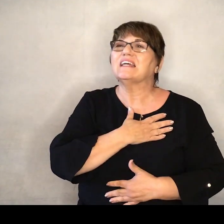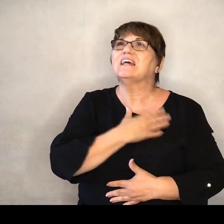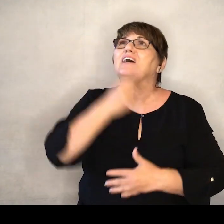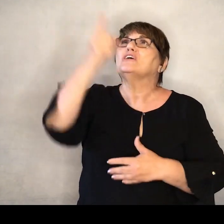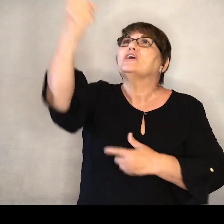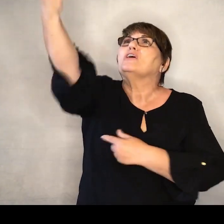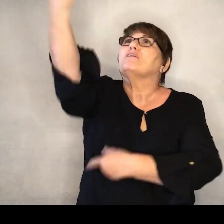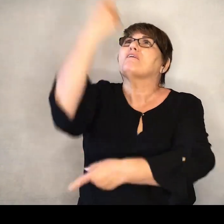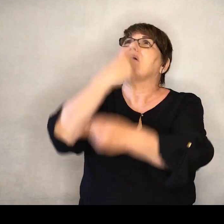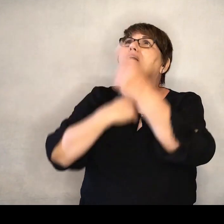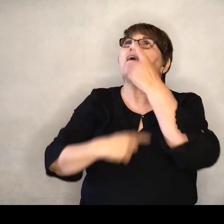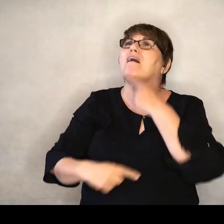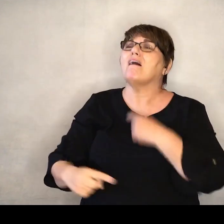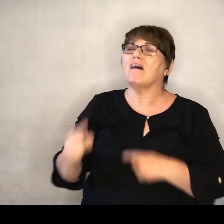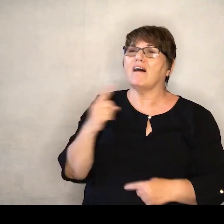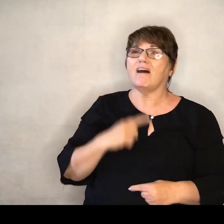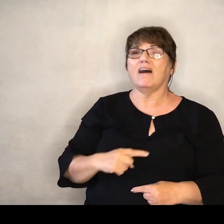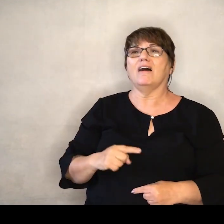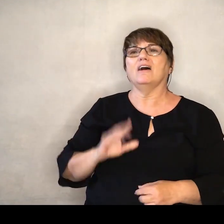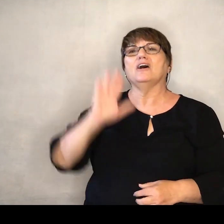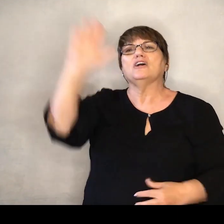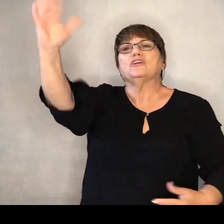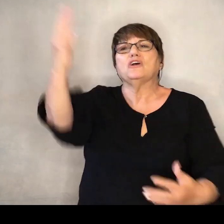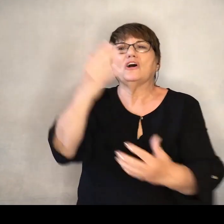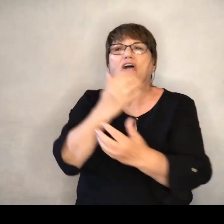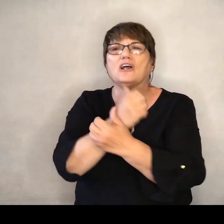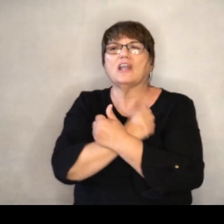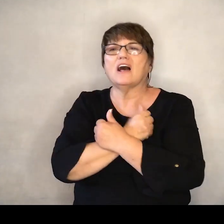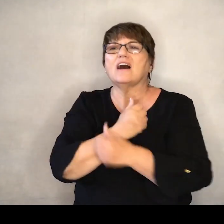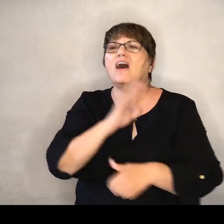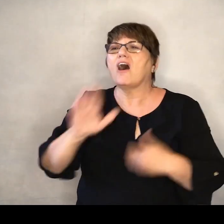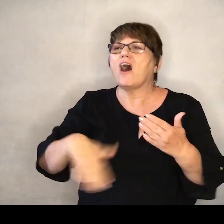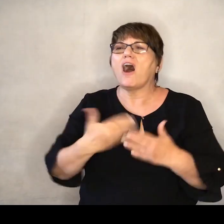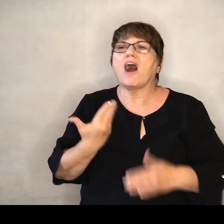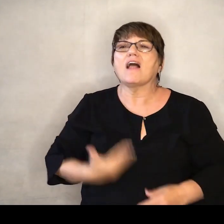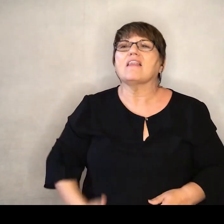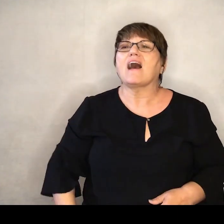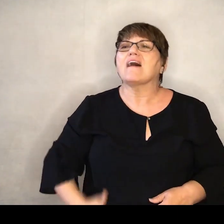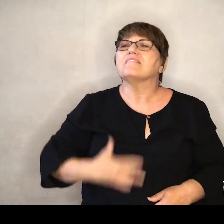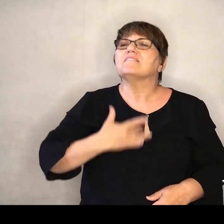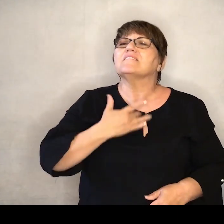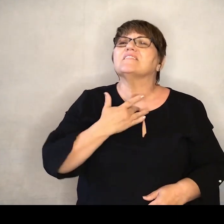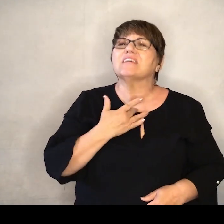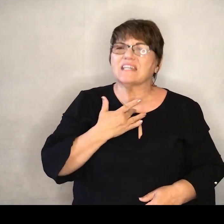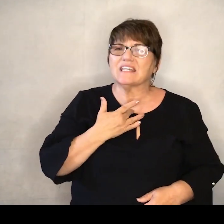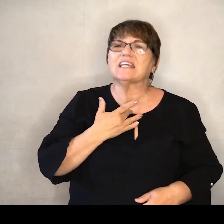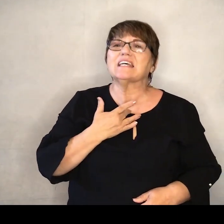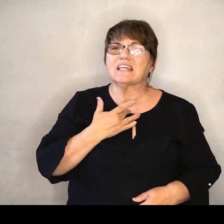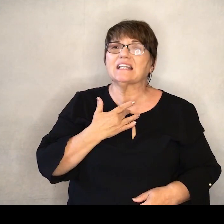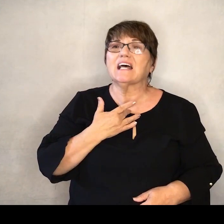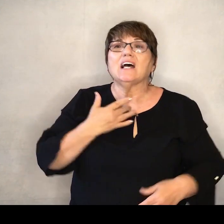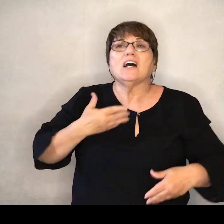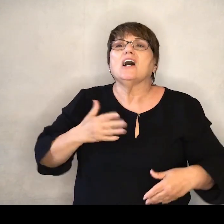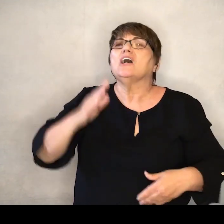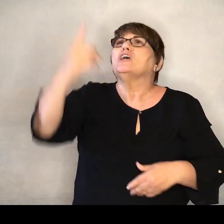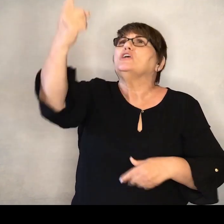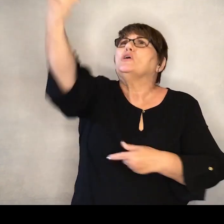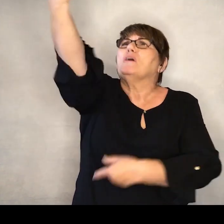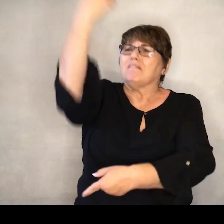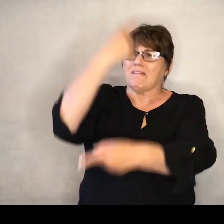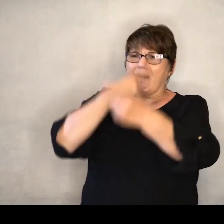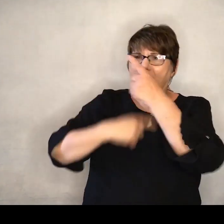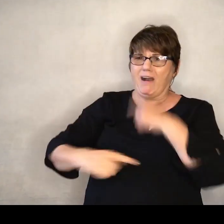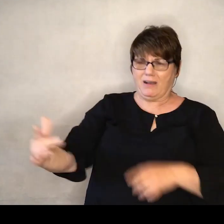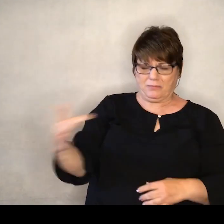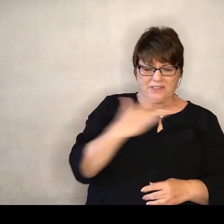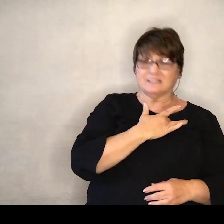your fire fall, your love is all I fear Let your fire